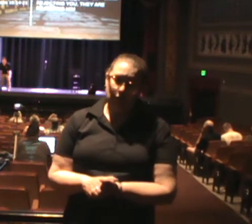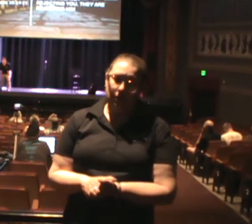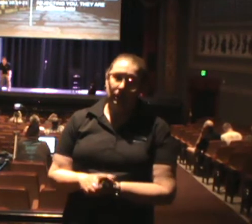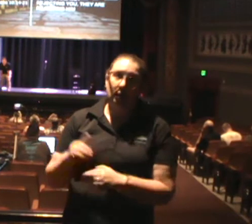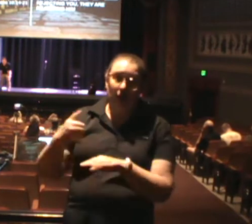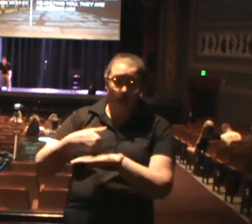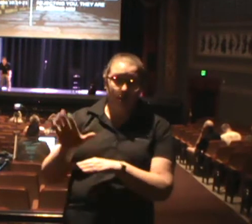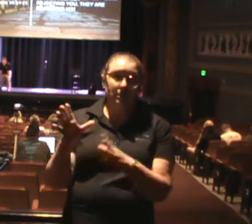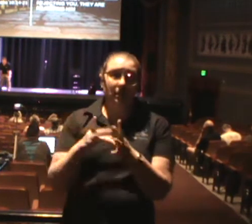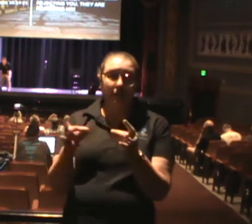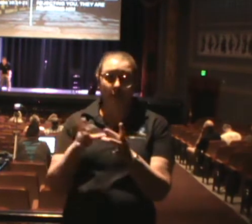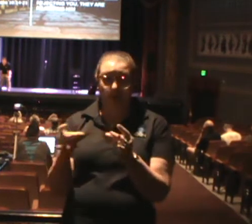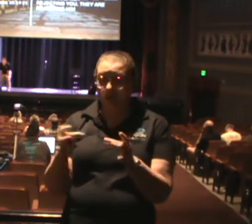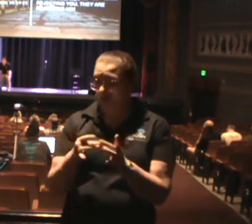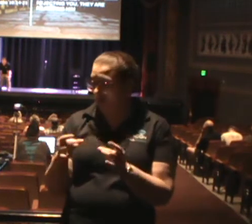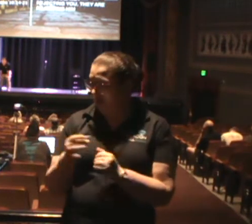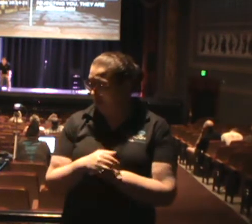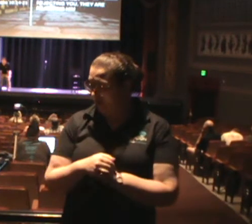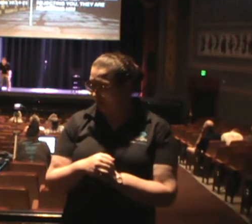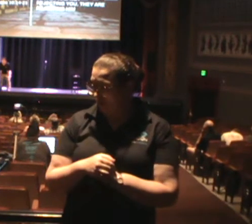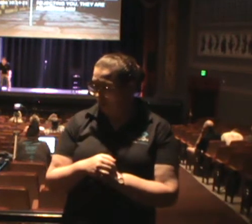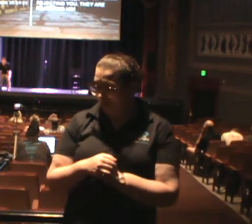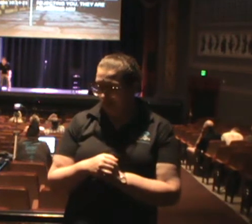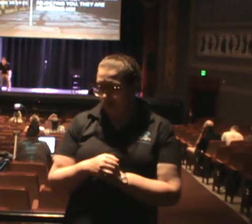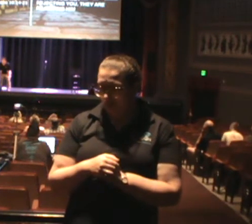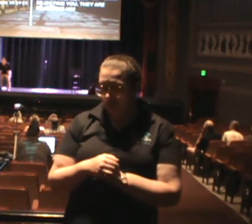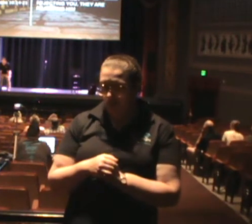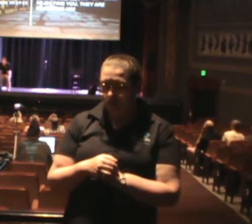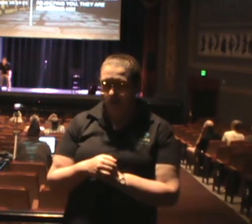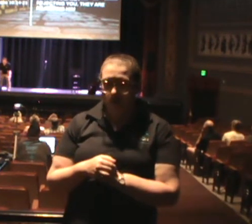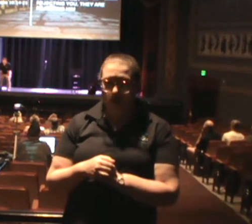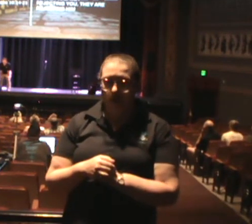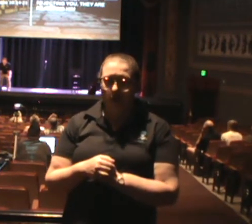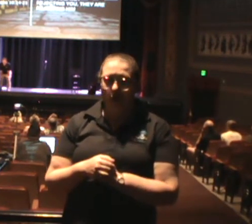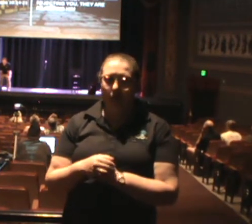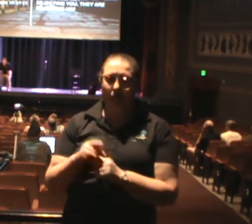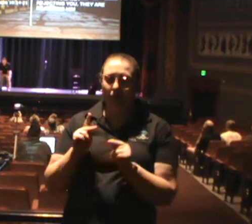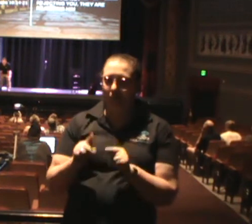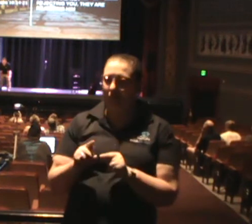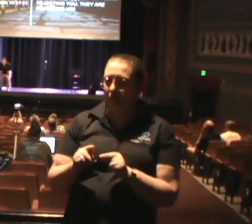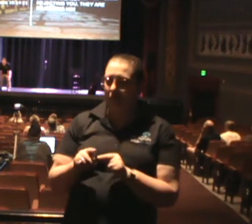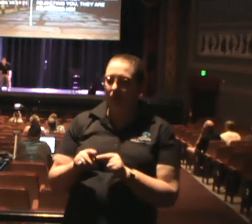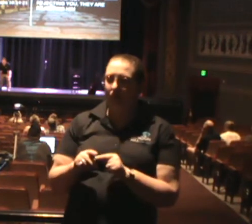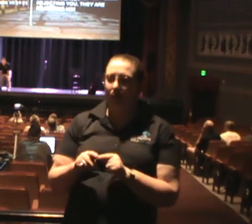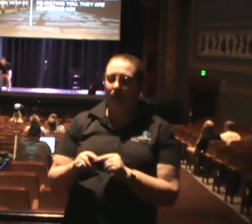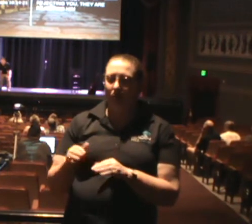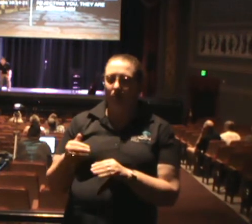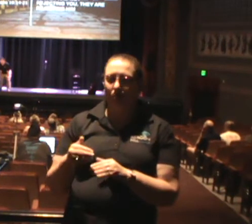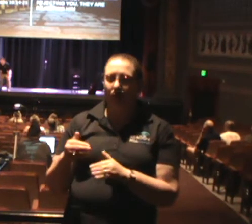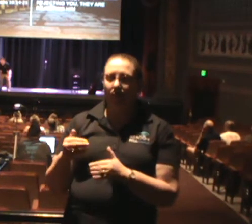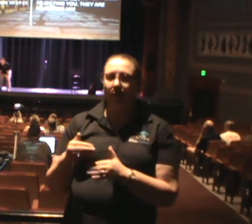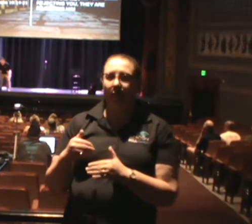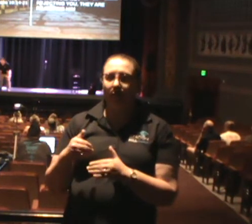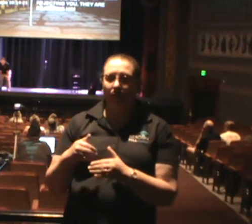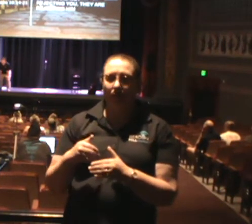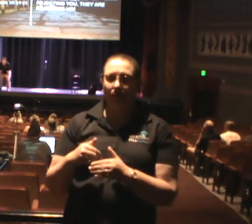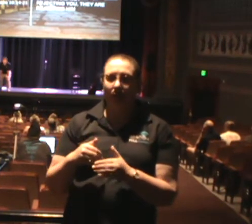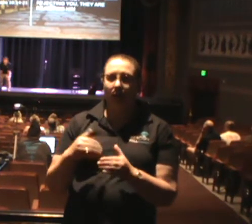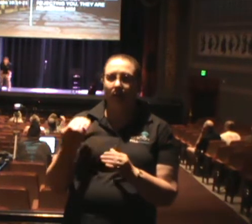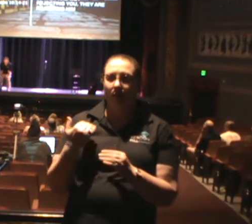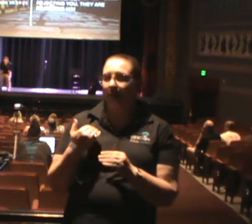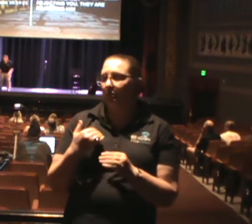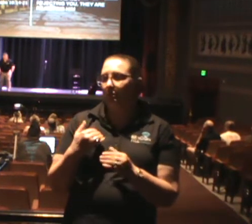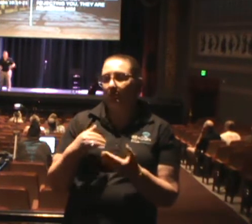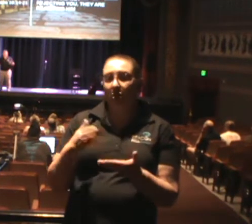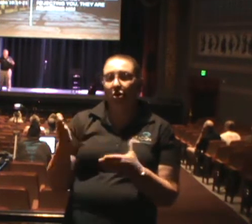message out. One of the great things about sending this message out is people send me stories back or give me advice or tell me, you know, that was a really great sermon. That